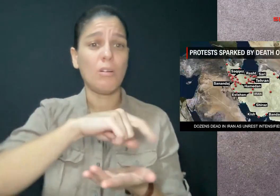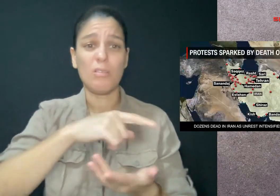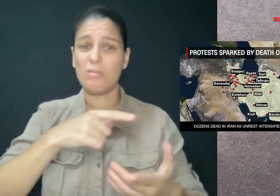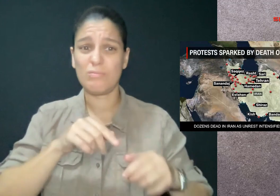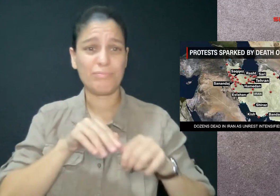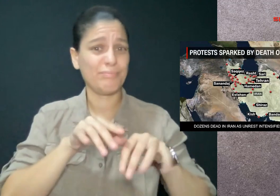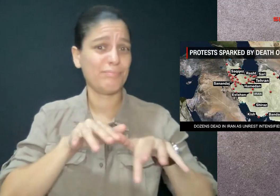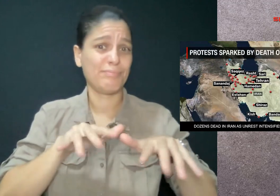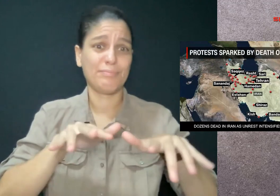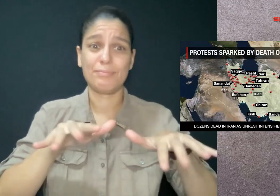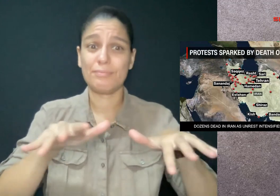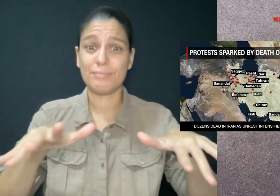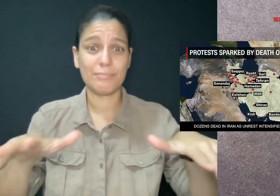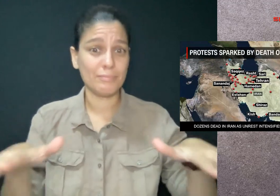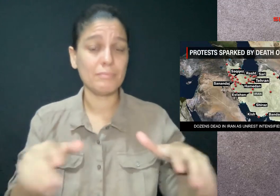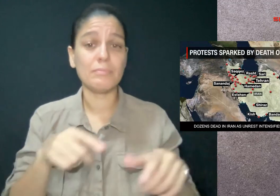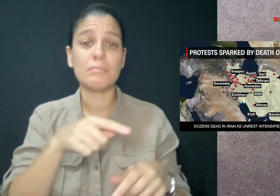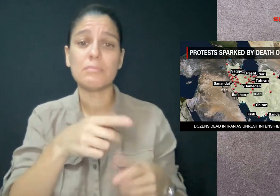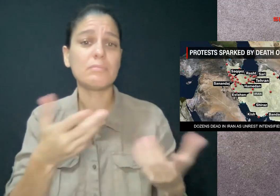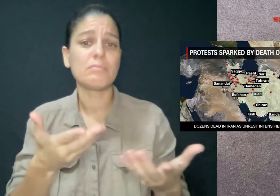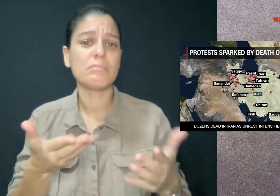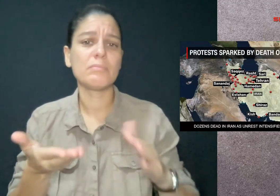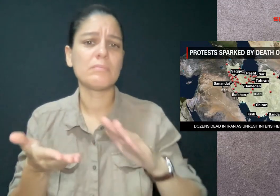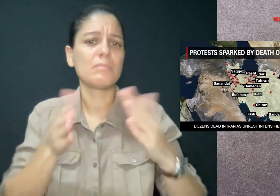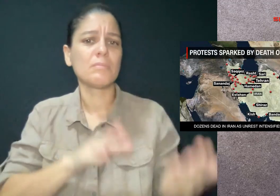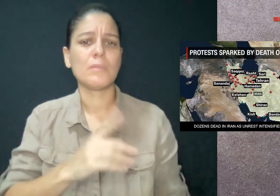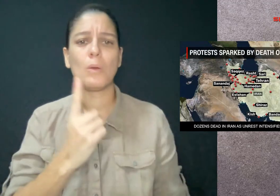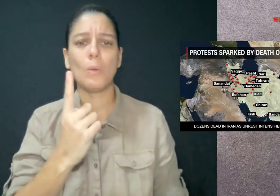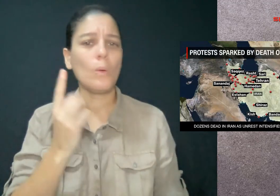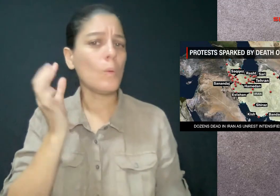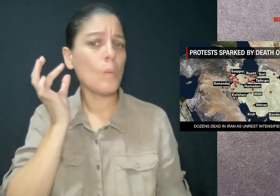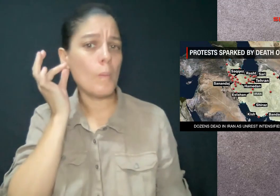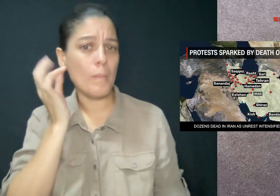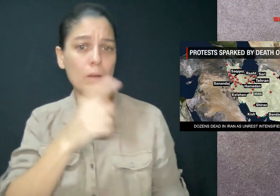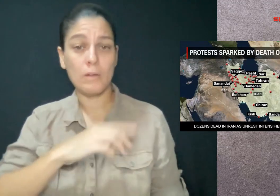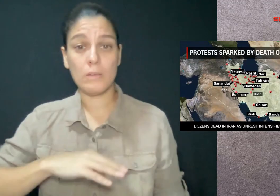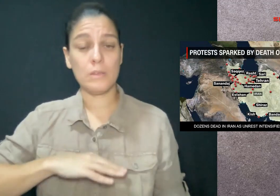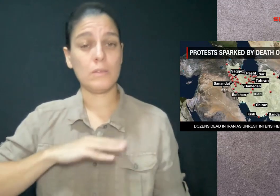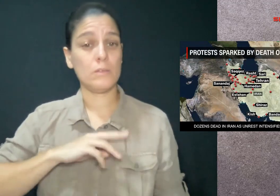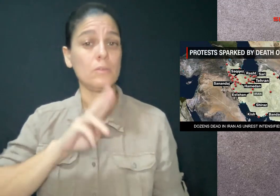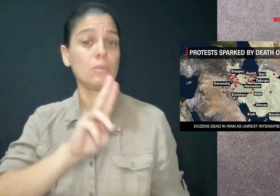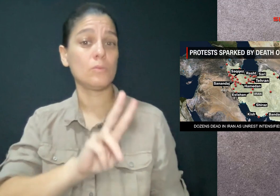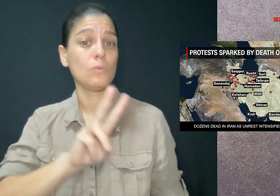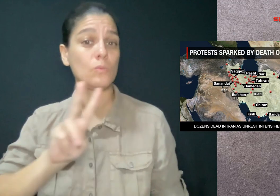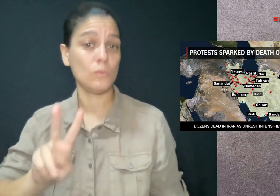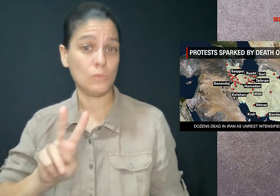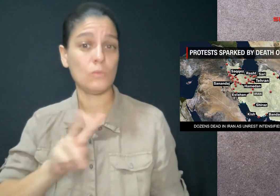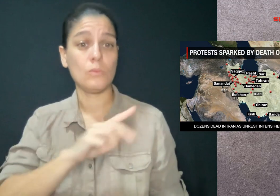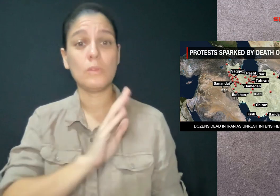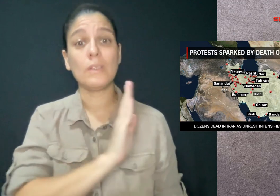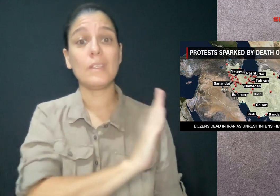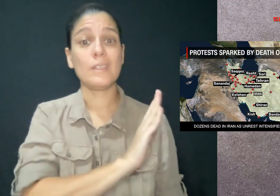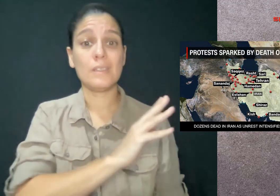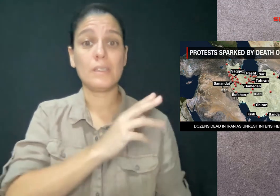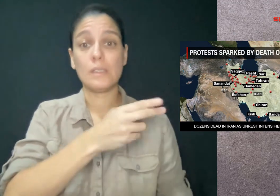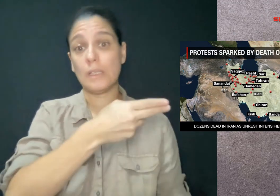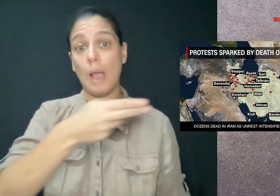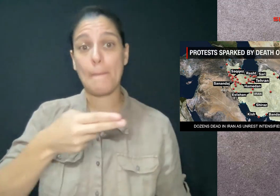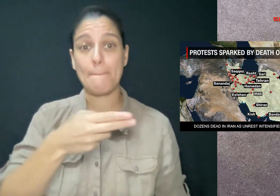The anger and outrage in Iran continues to spread after a 22-year-old woman named Masa